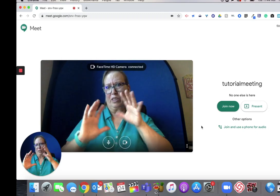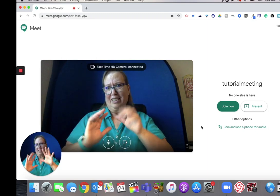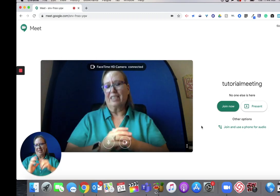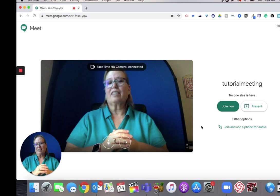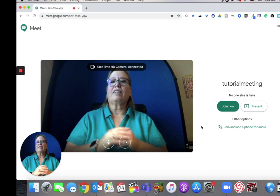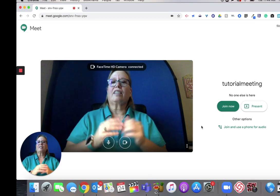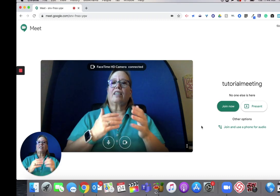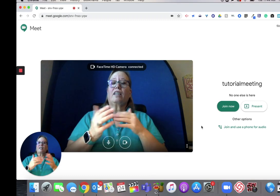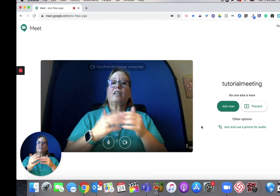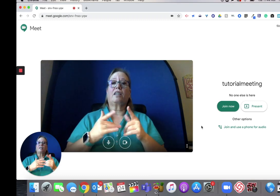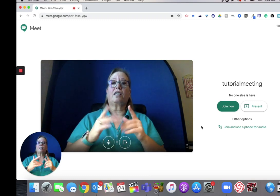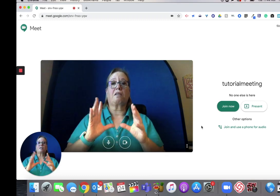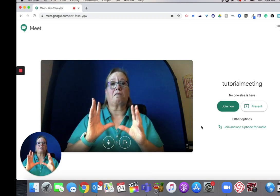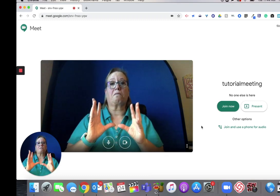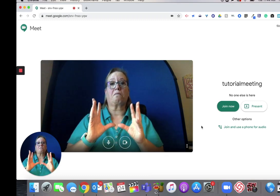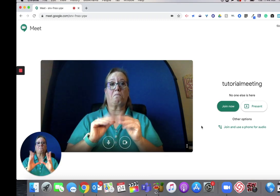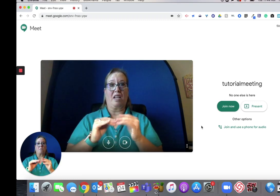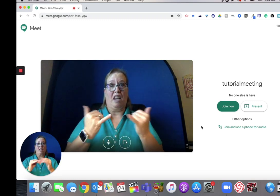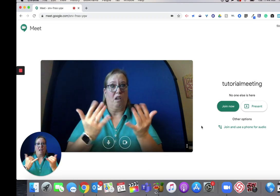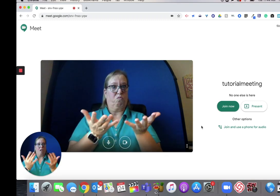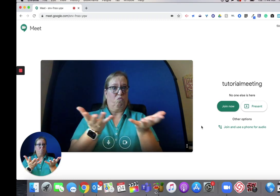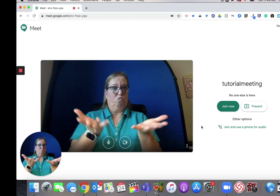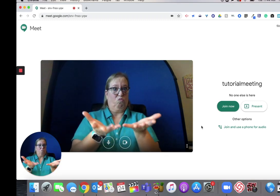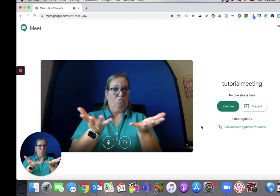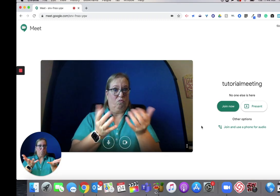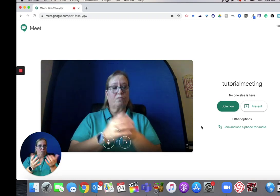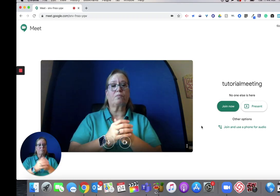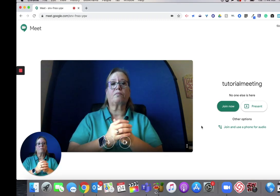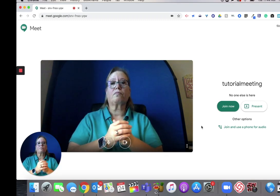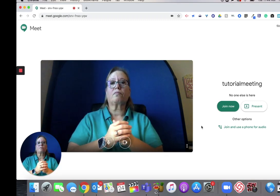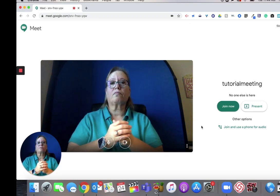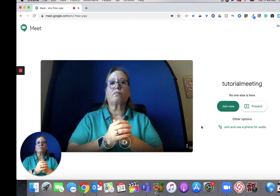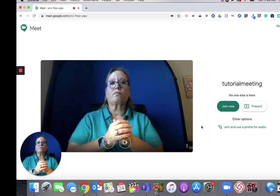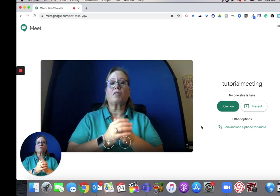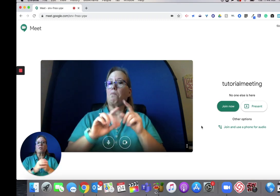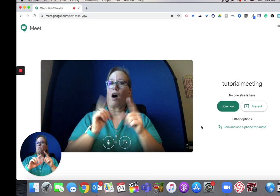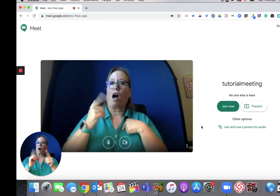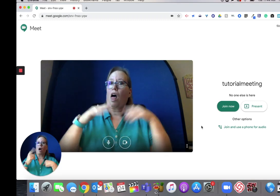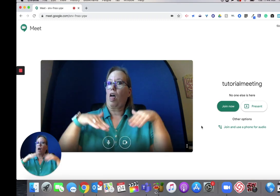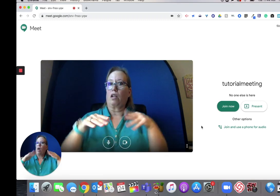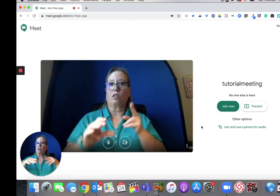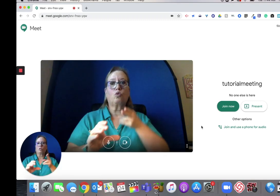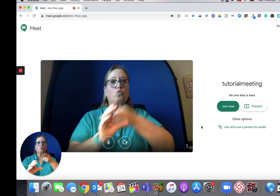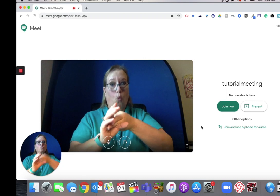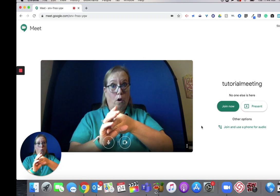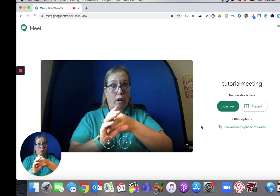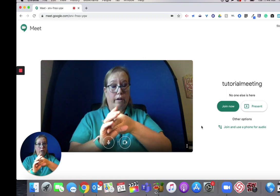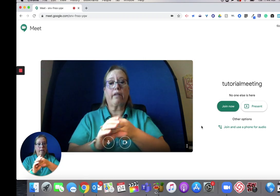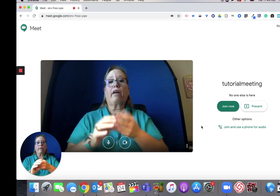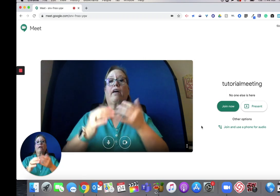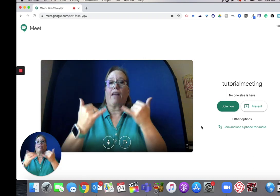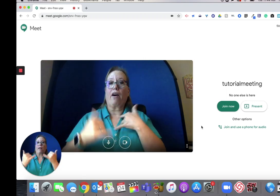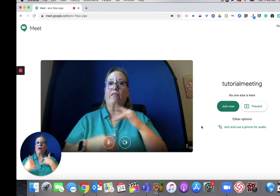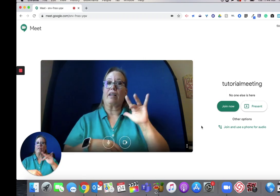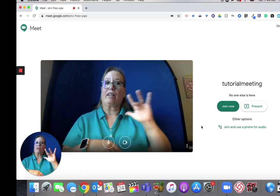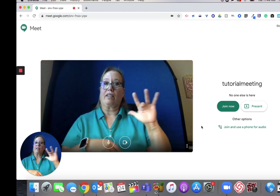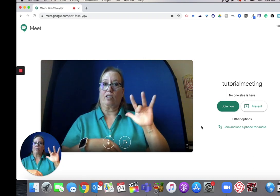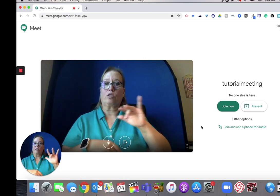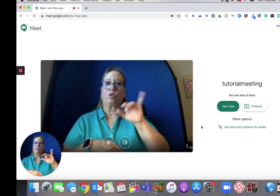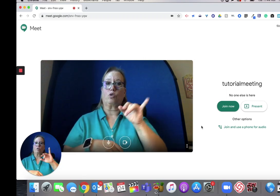This is a meeting. I'm sorry, it's confusing because of the two windows. But anyway, so this is the meeting space essentially, but I haven't joined the meeting yet. So now